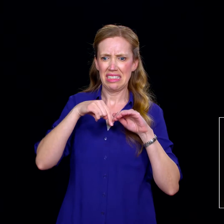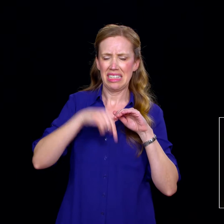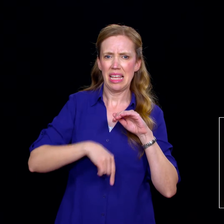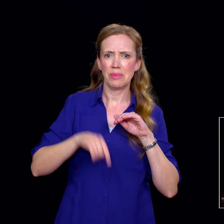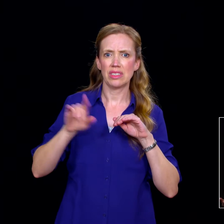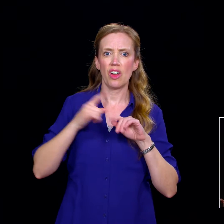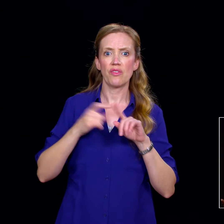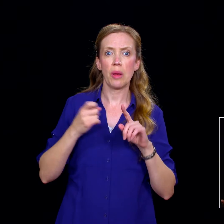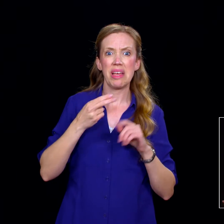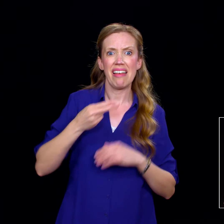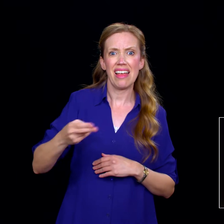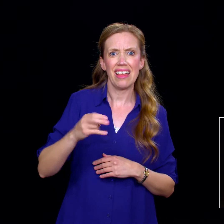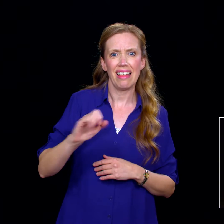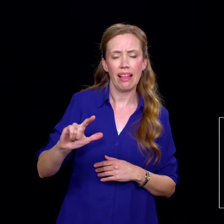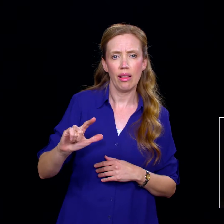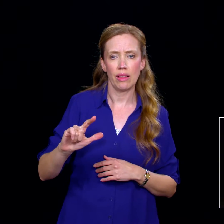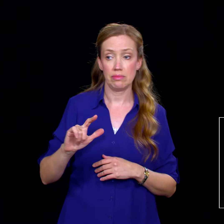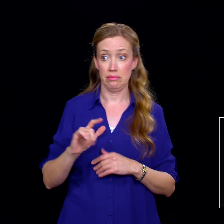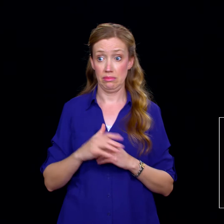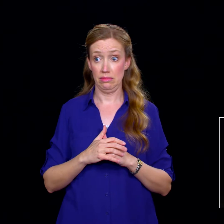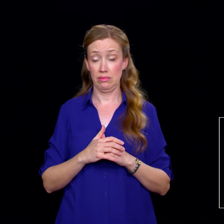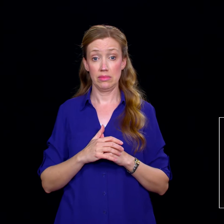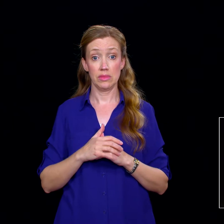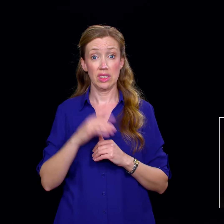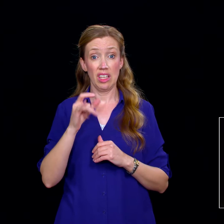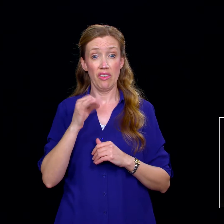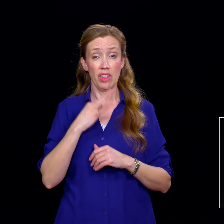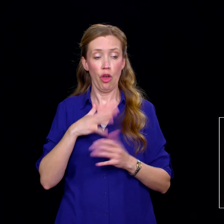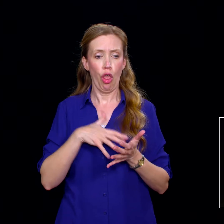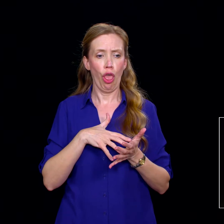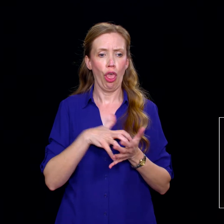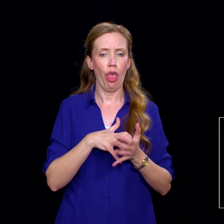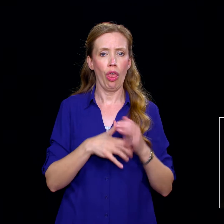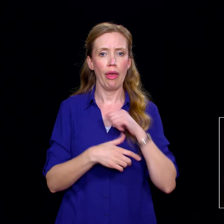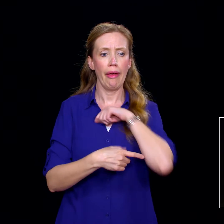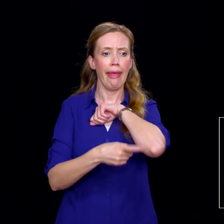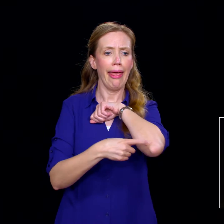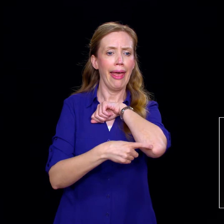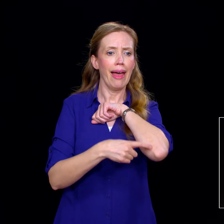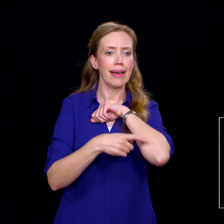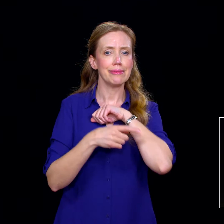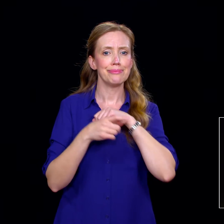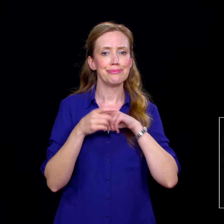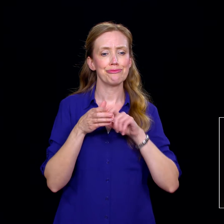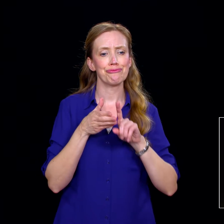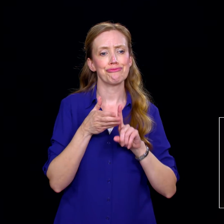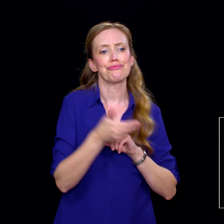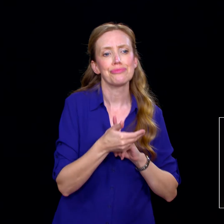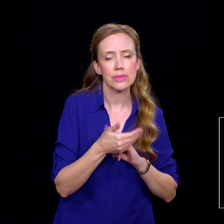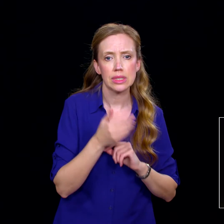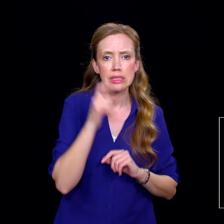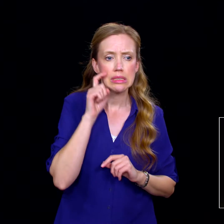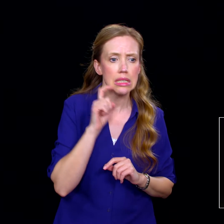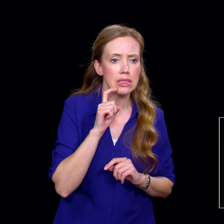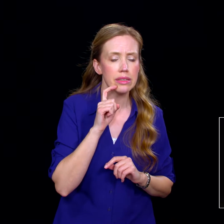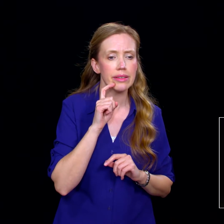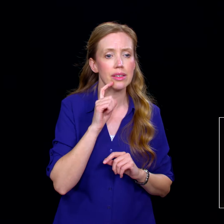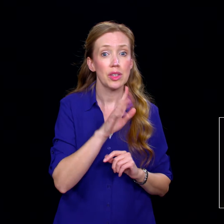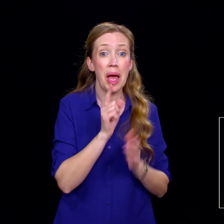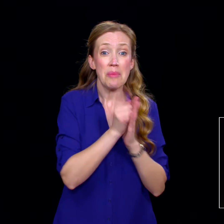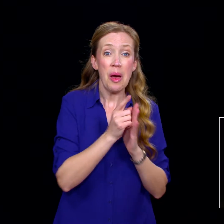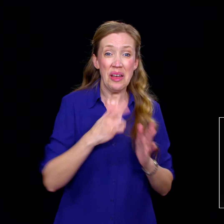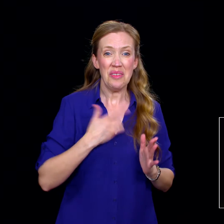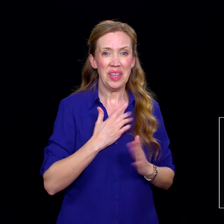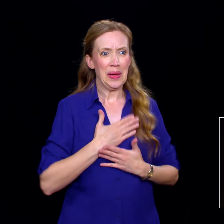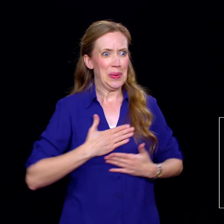It's almost always things that taste good that cause health problems. If you cave into moral temptation, your moment of sweet will result in a